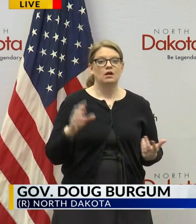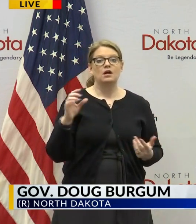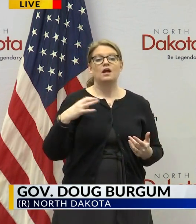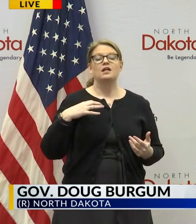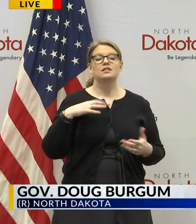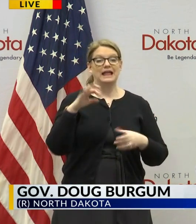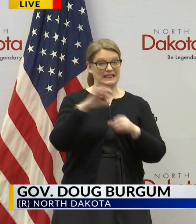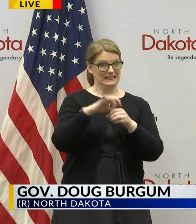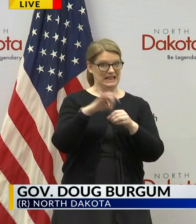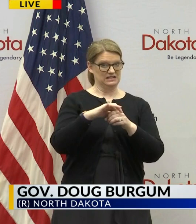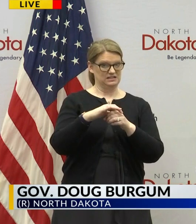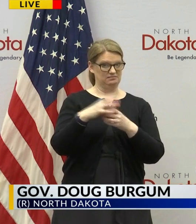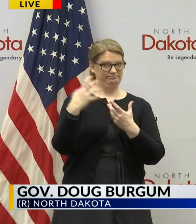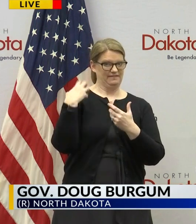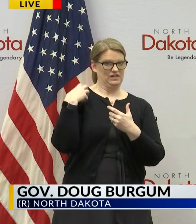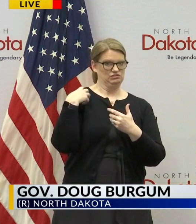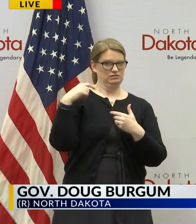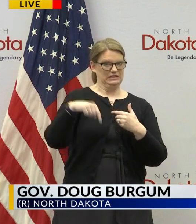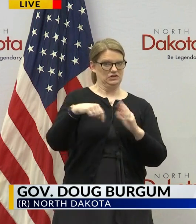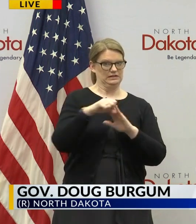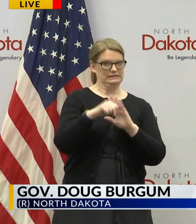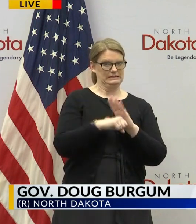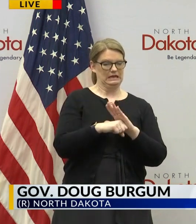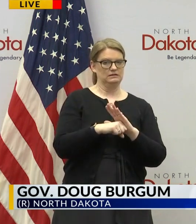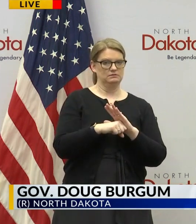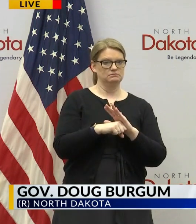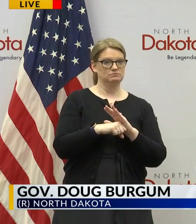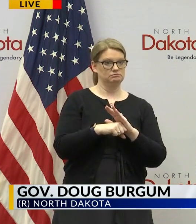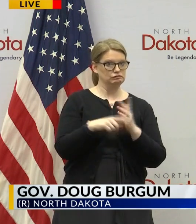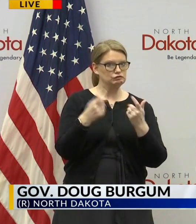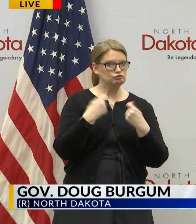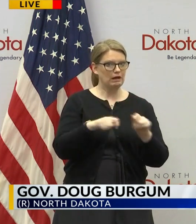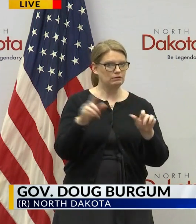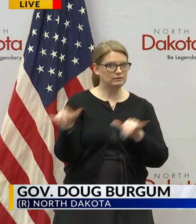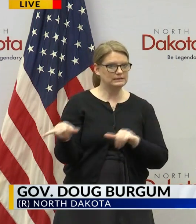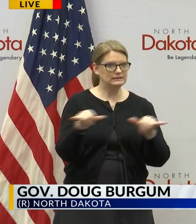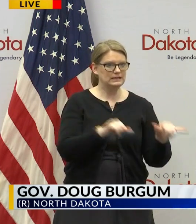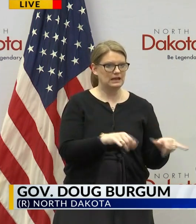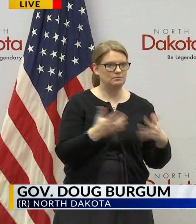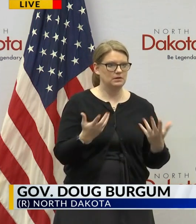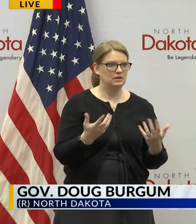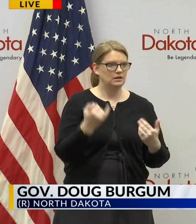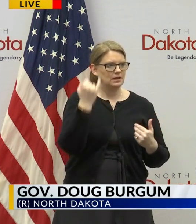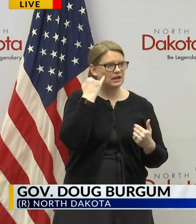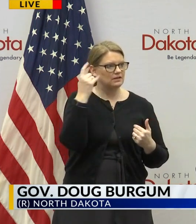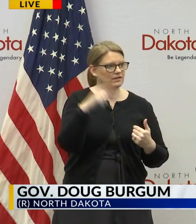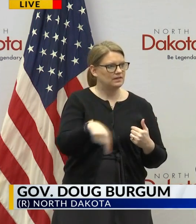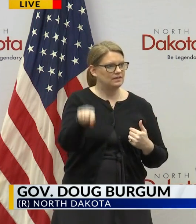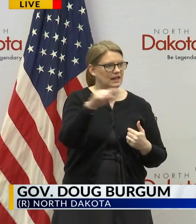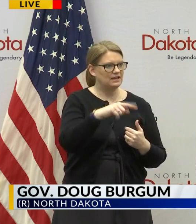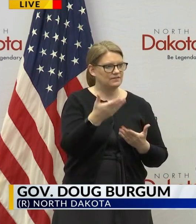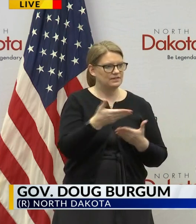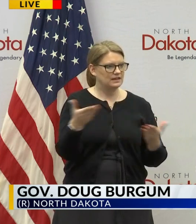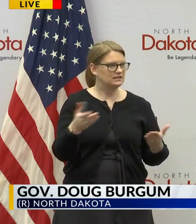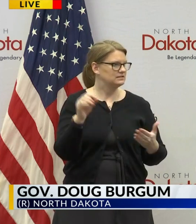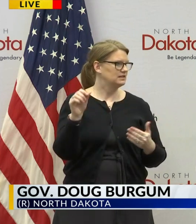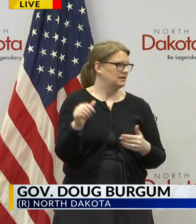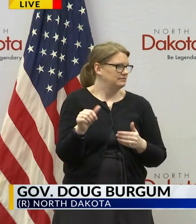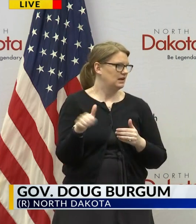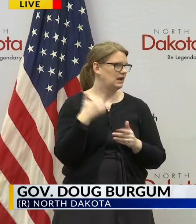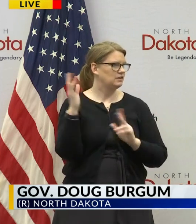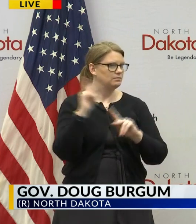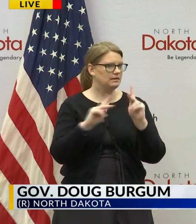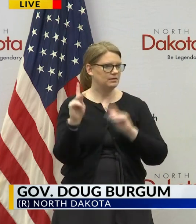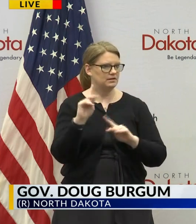officials in the state in their offices to do the same which is if they've got things that other electeds are running into